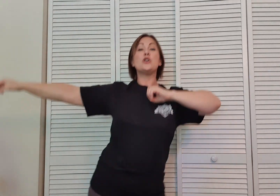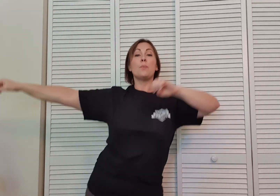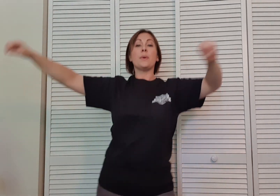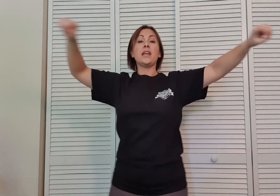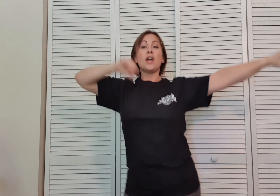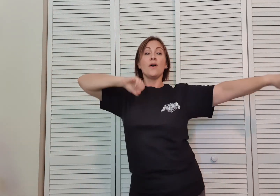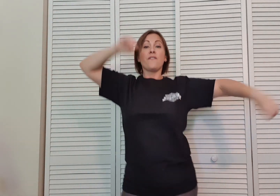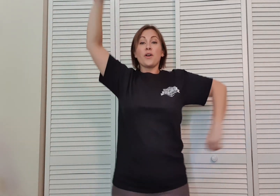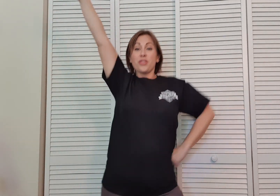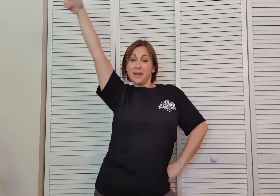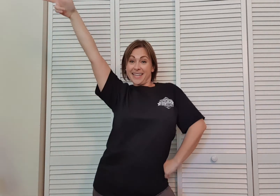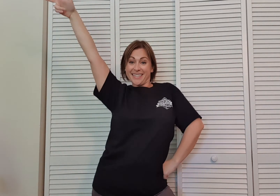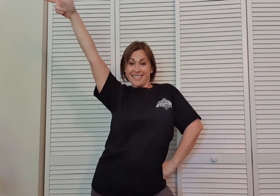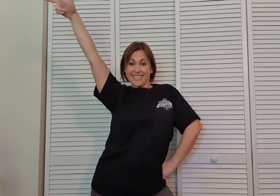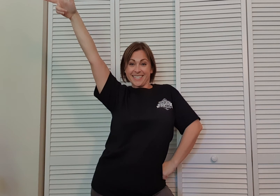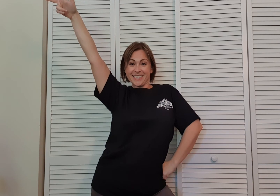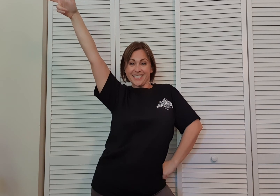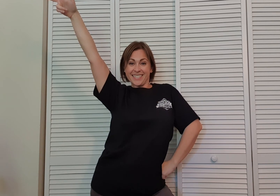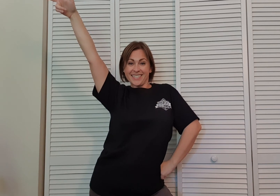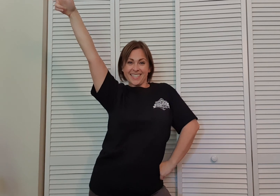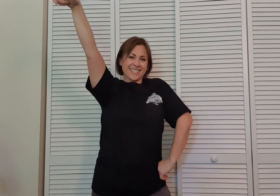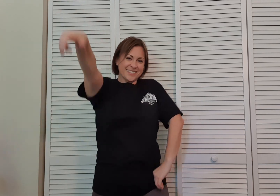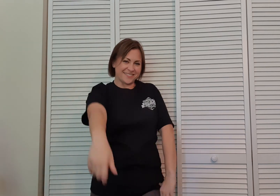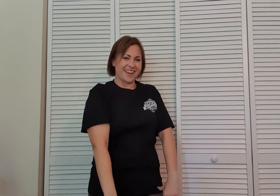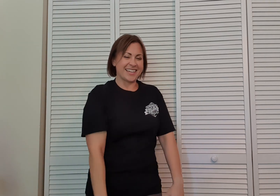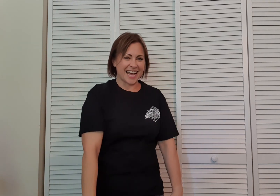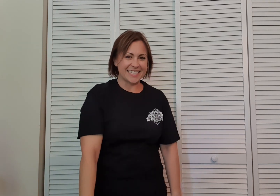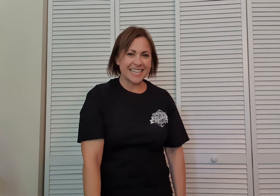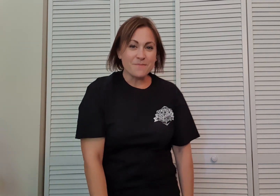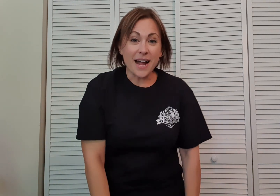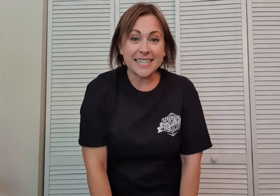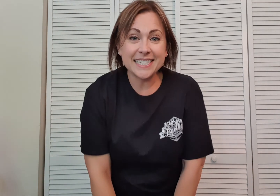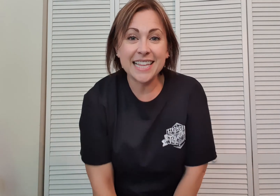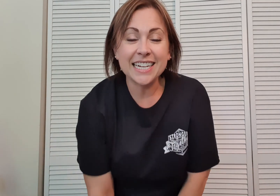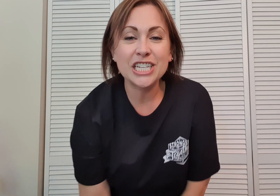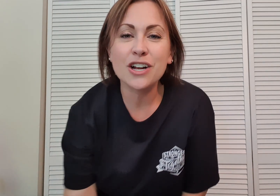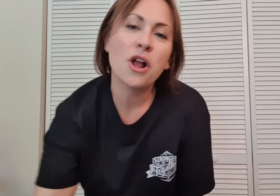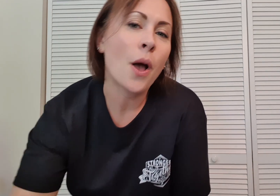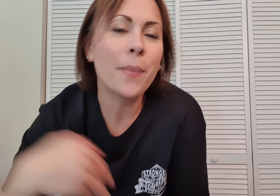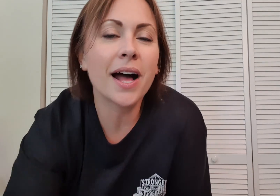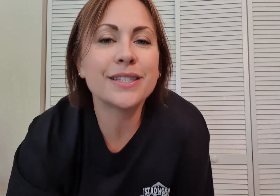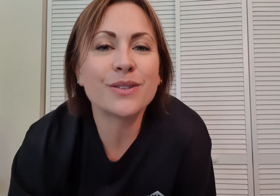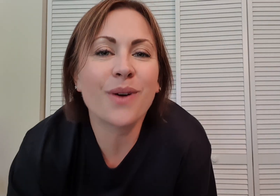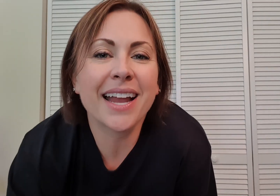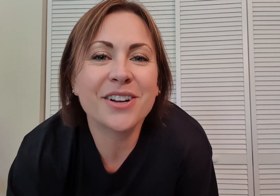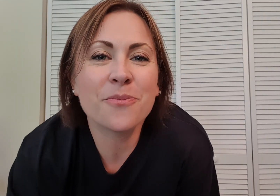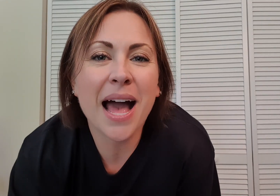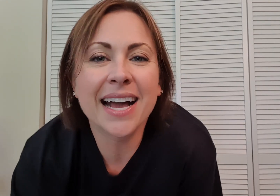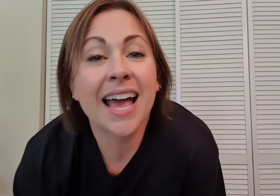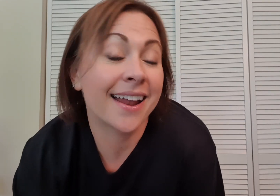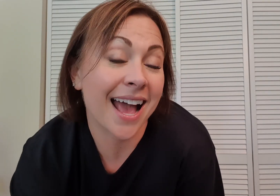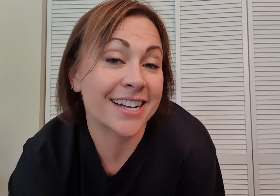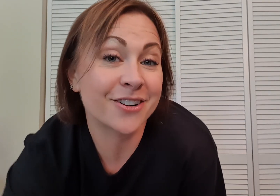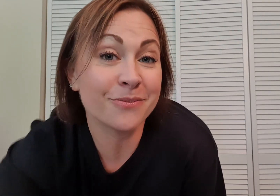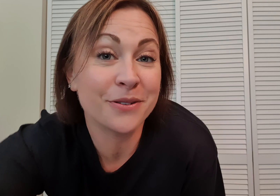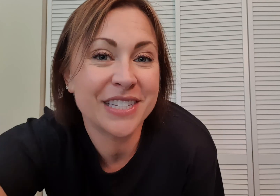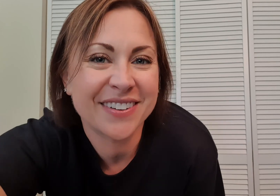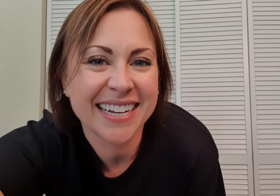Hoop it. For three. Very nice. Keep practicing that cheer. Pause, rewind, go back and add your own moves to it.